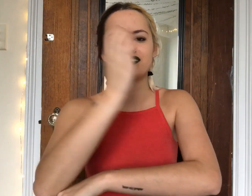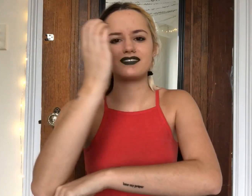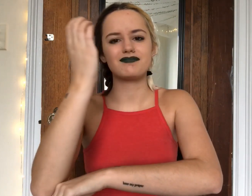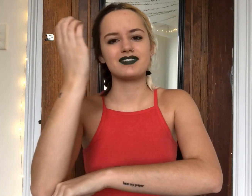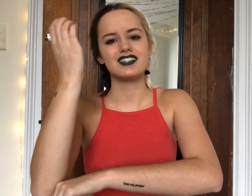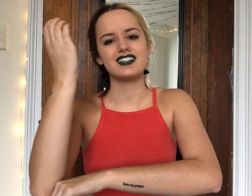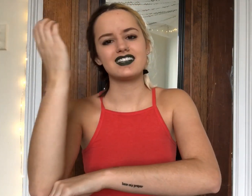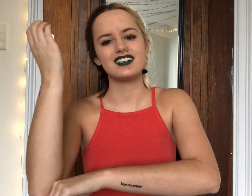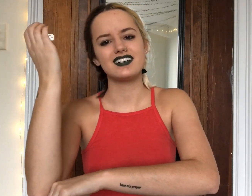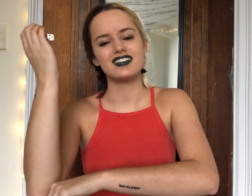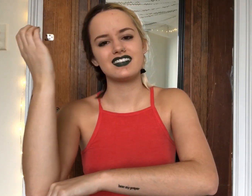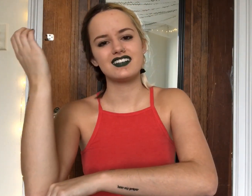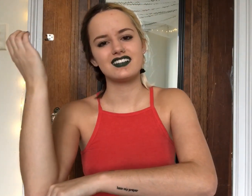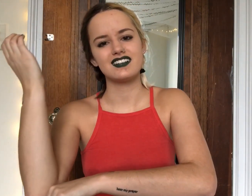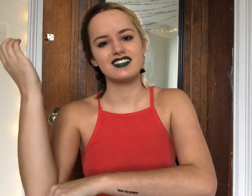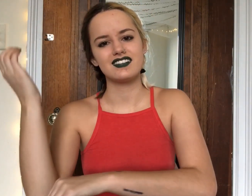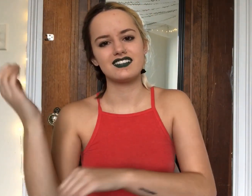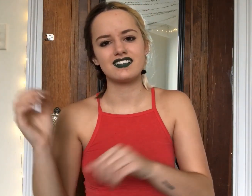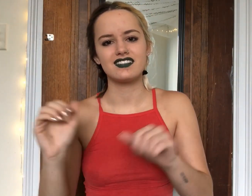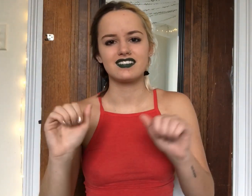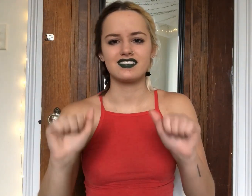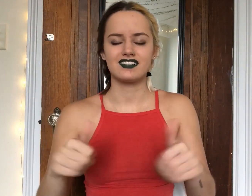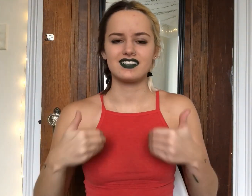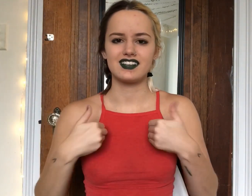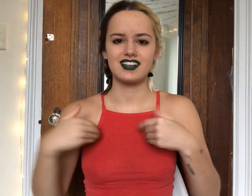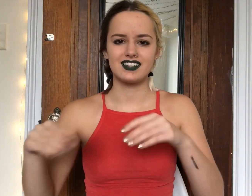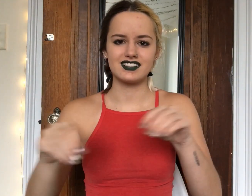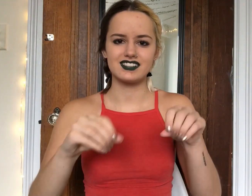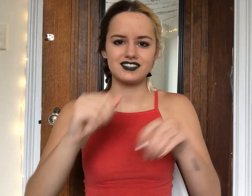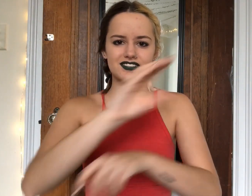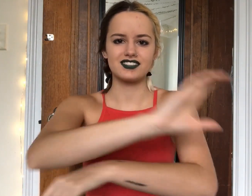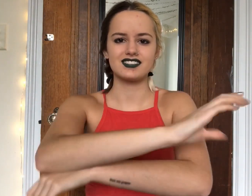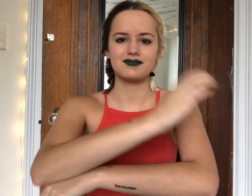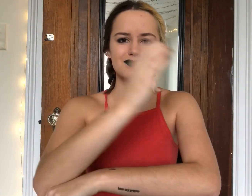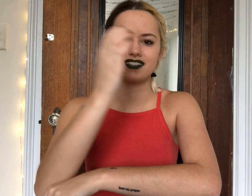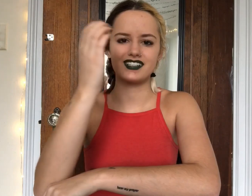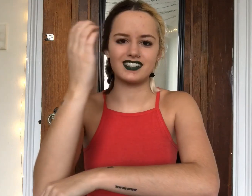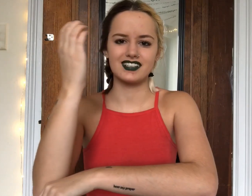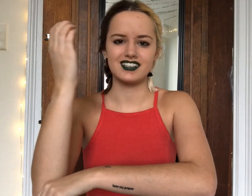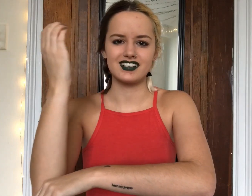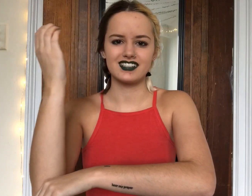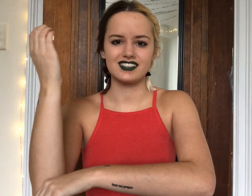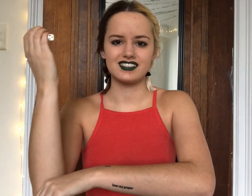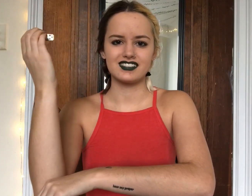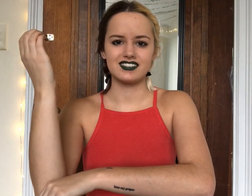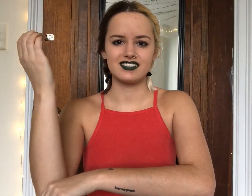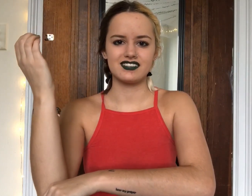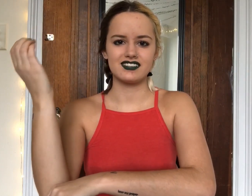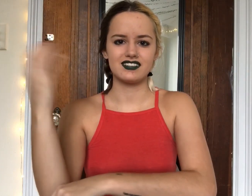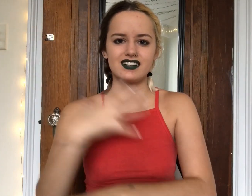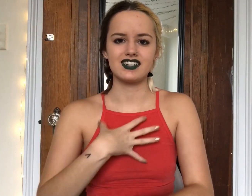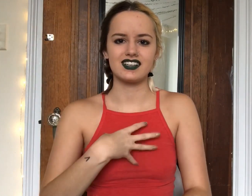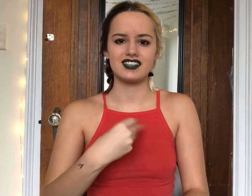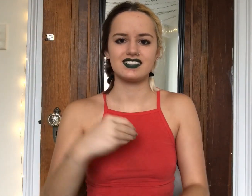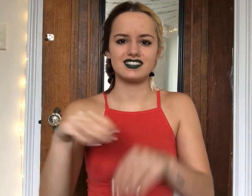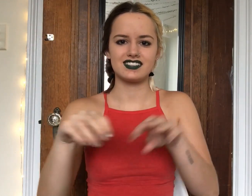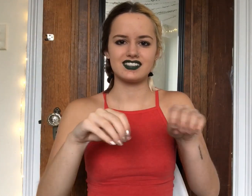Oh We Can Have A Sandy Christmas Oh Oh Sandy